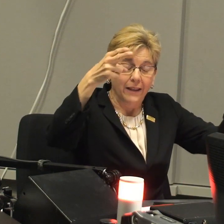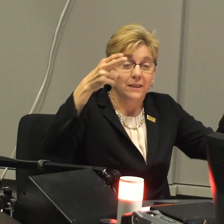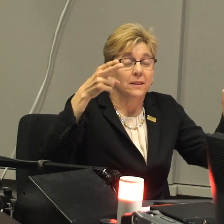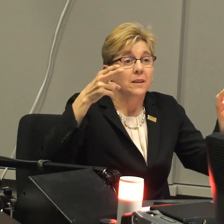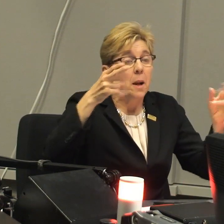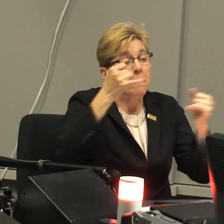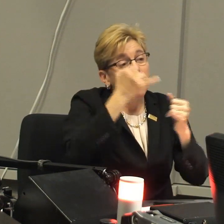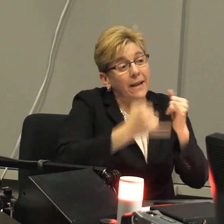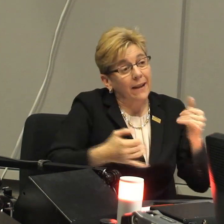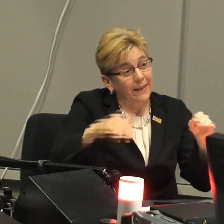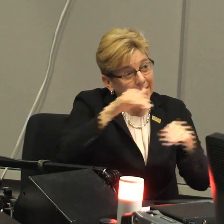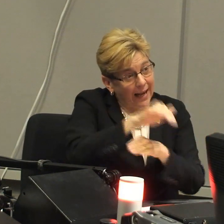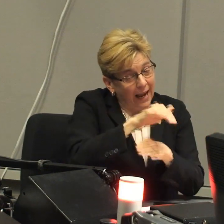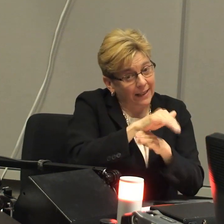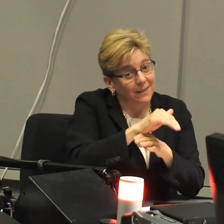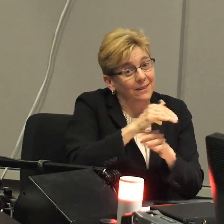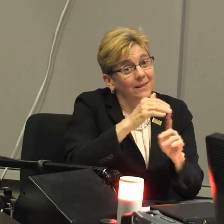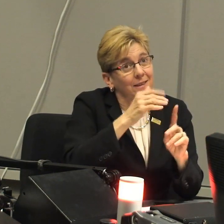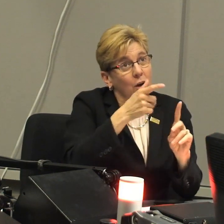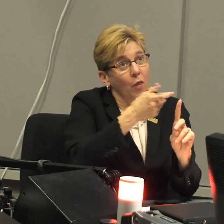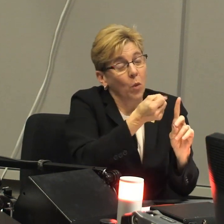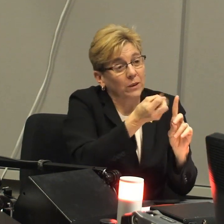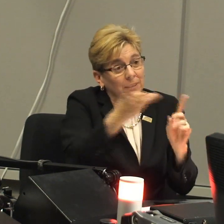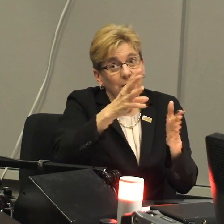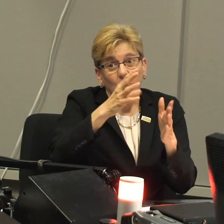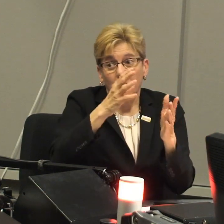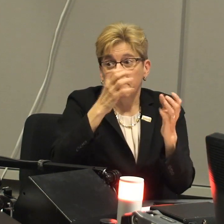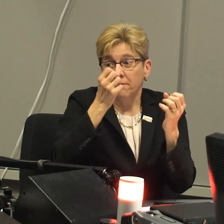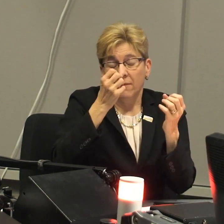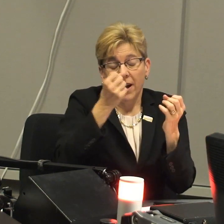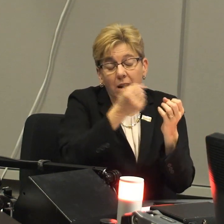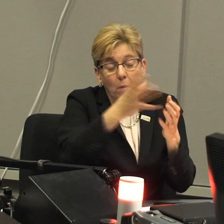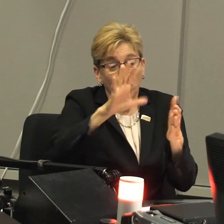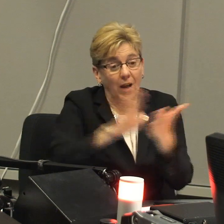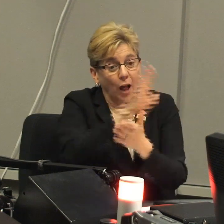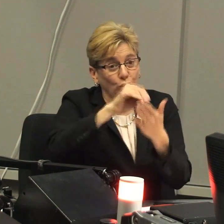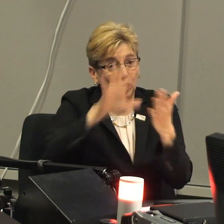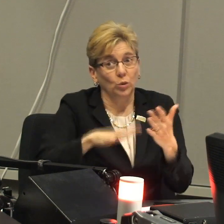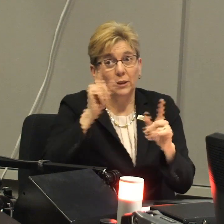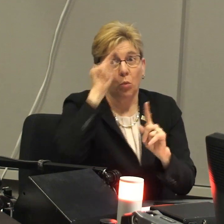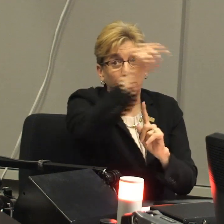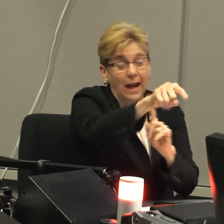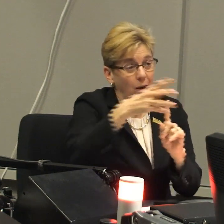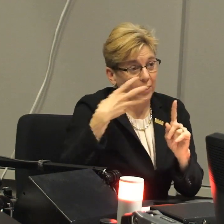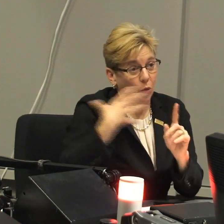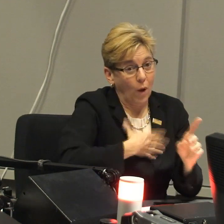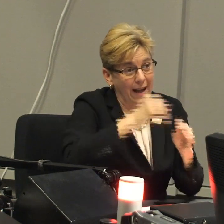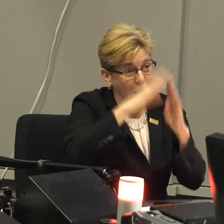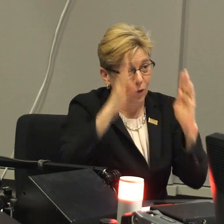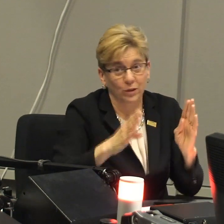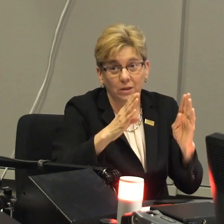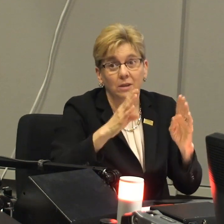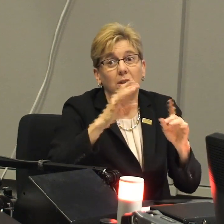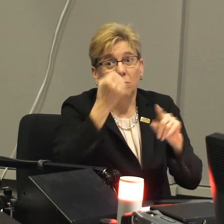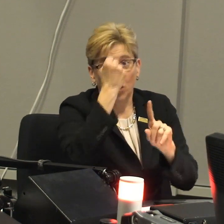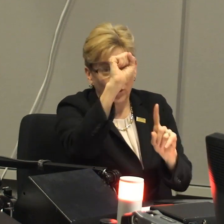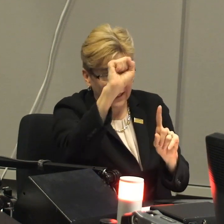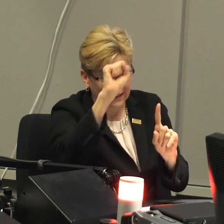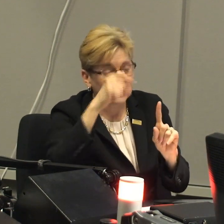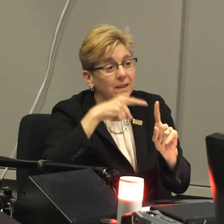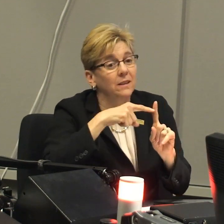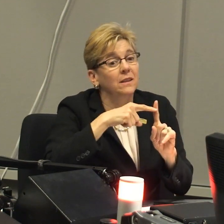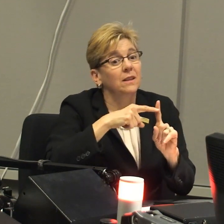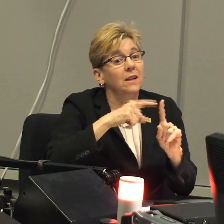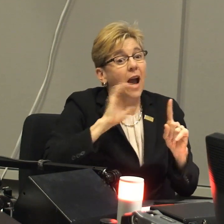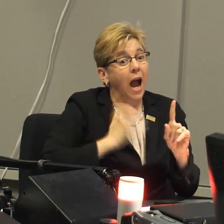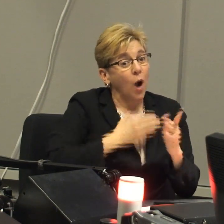Of course, the motions were running quite high. But by the end of the night, a number of college students were down at the White House